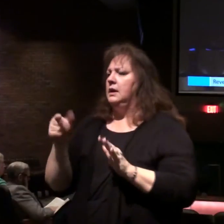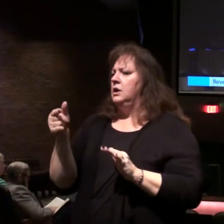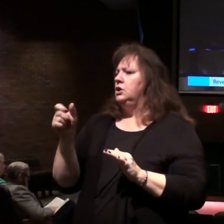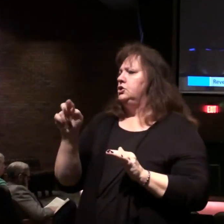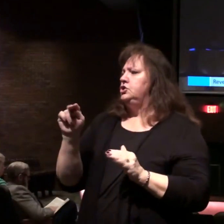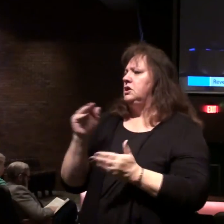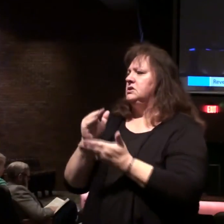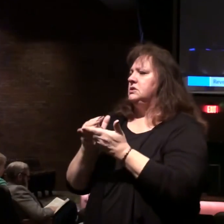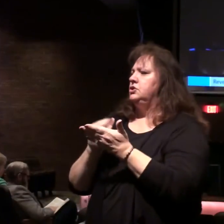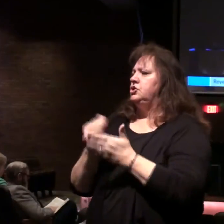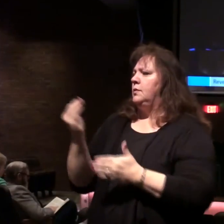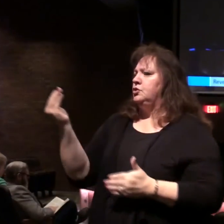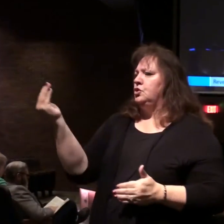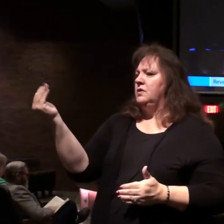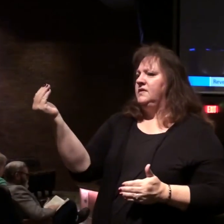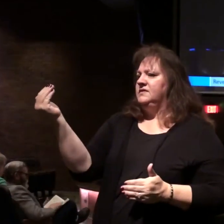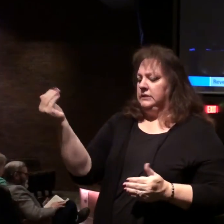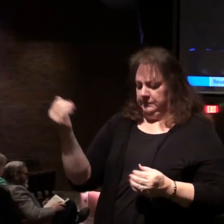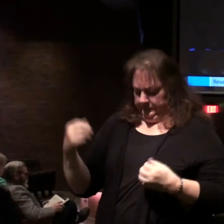Genesis 15.